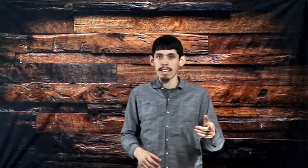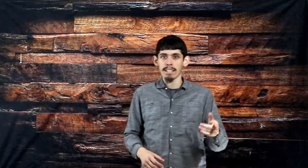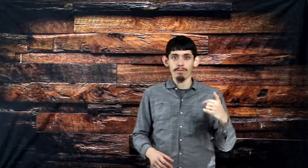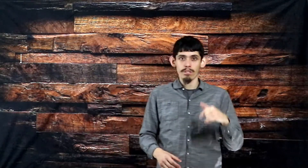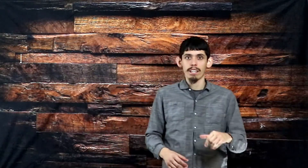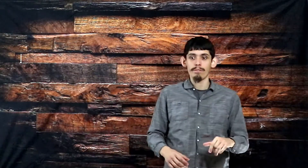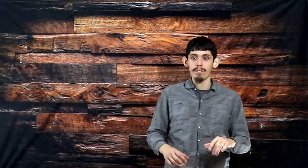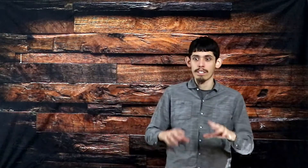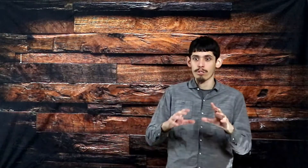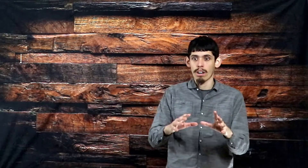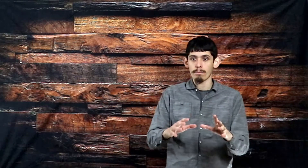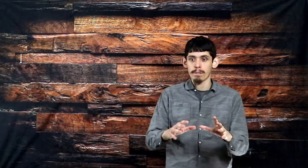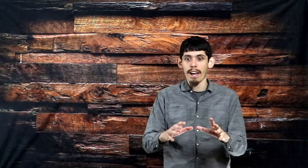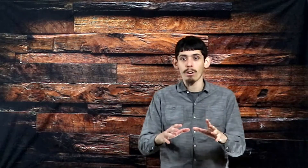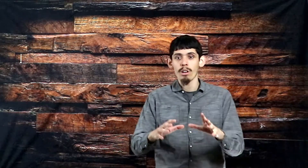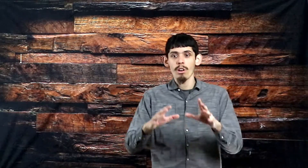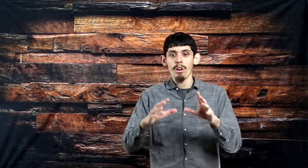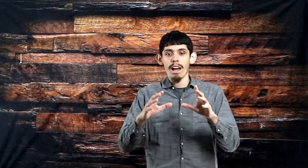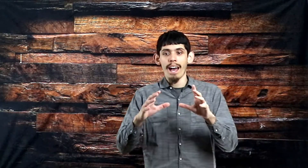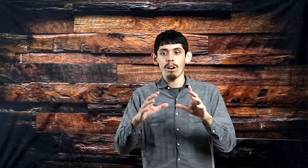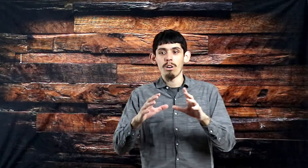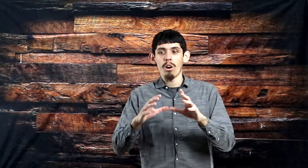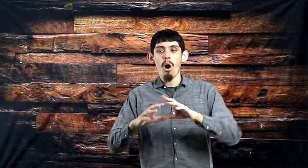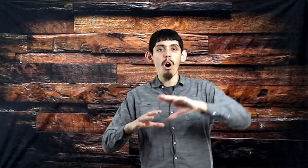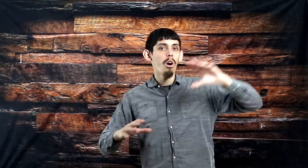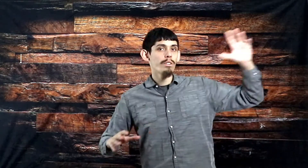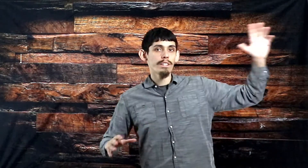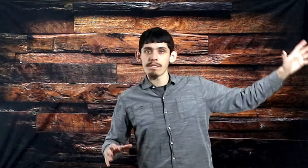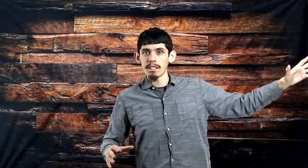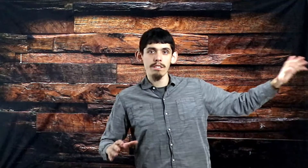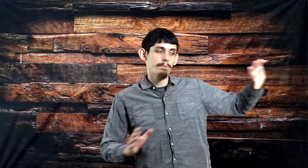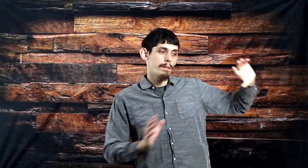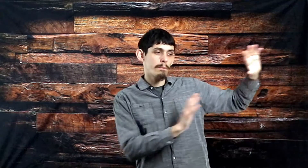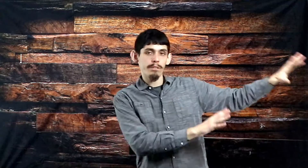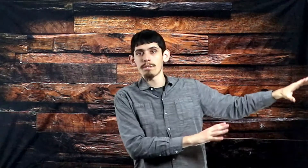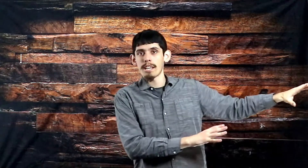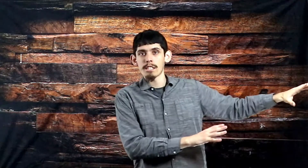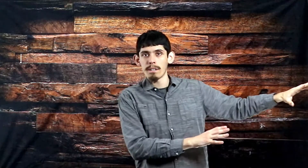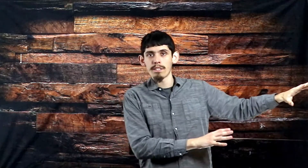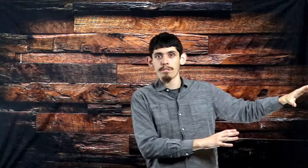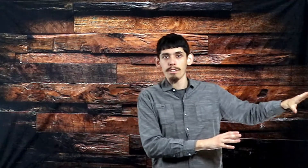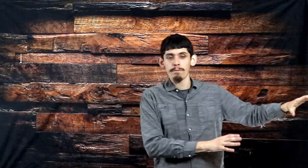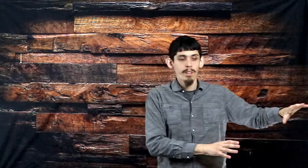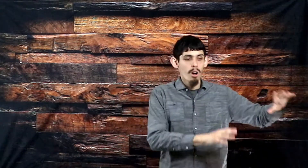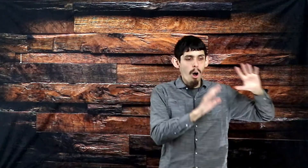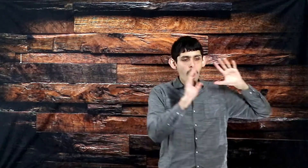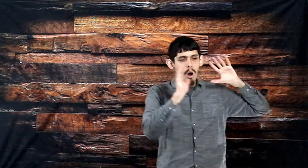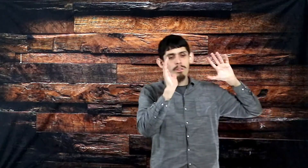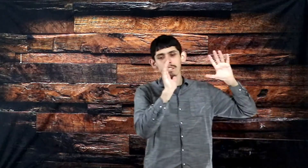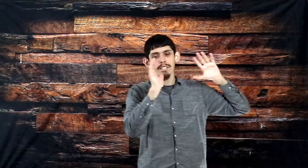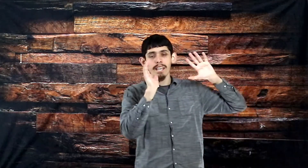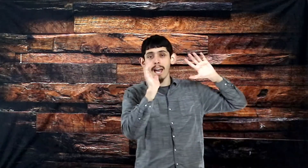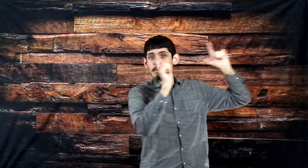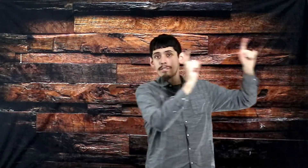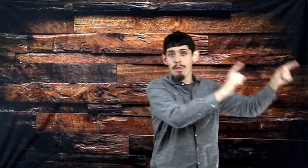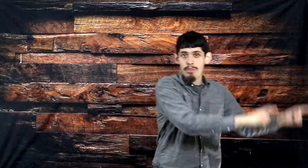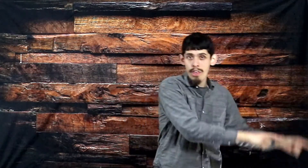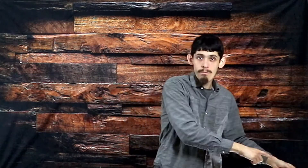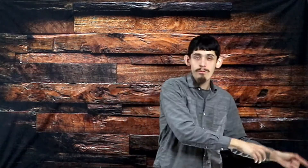and verse 11, it describes how all these things, speaking about the Old Testament history, All these things happen unto them for